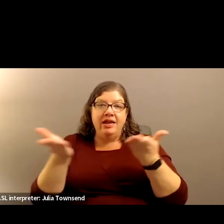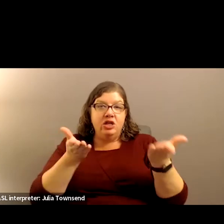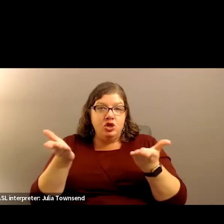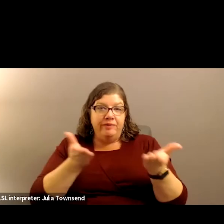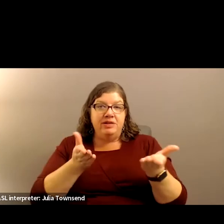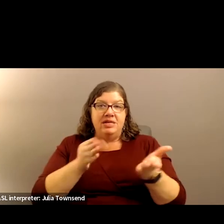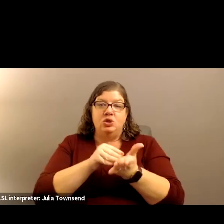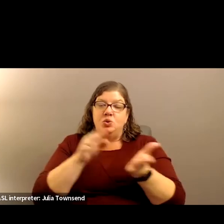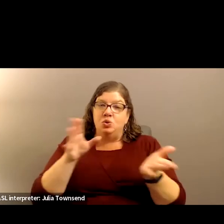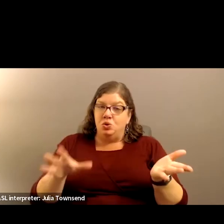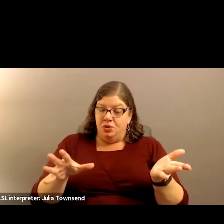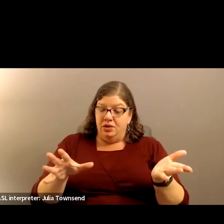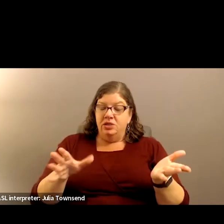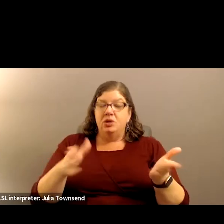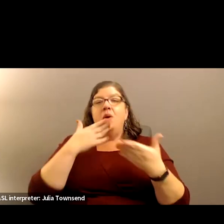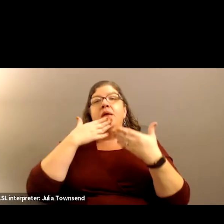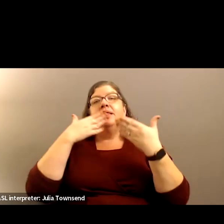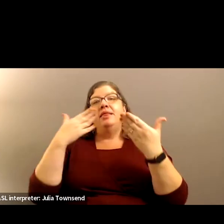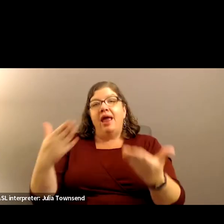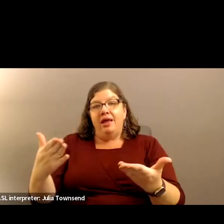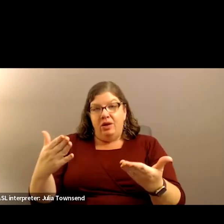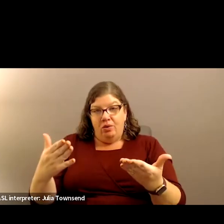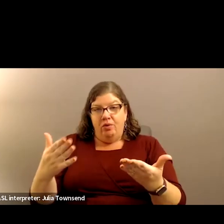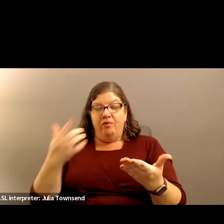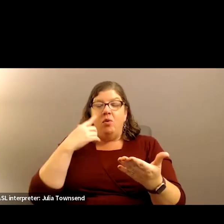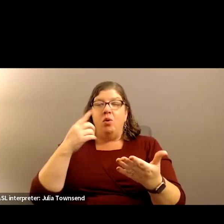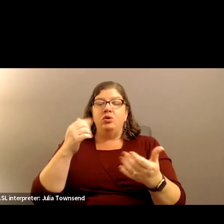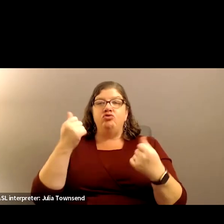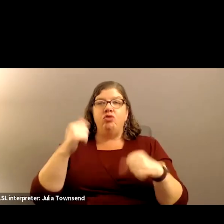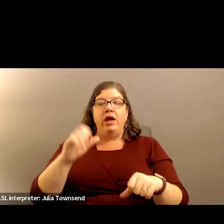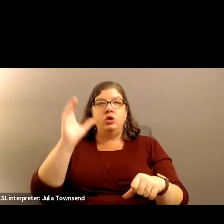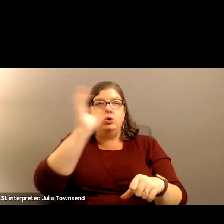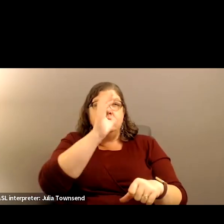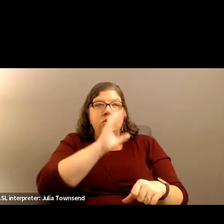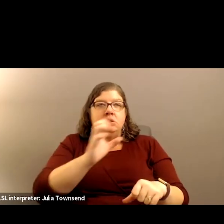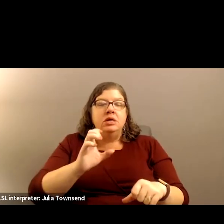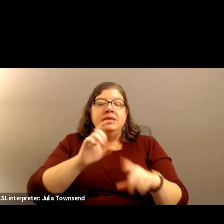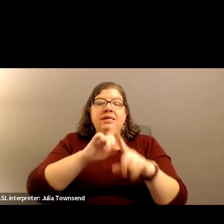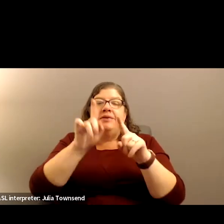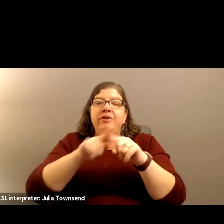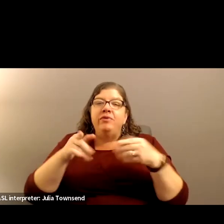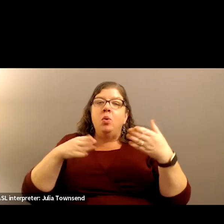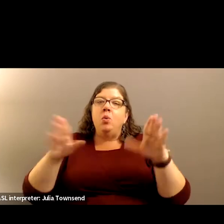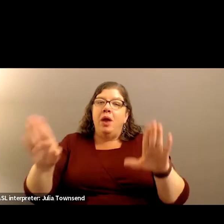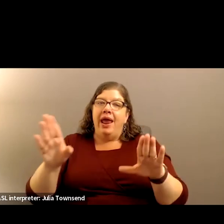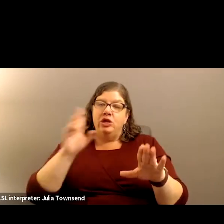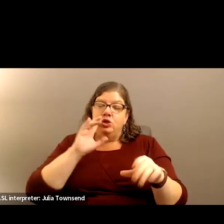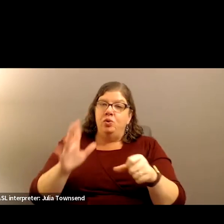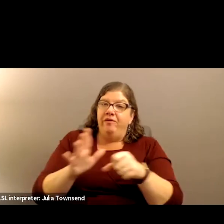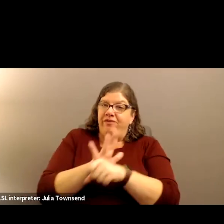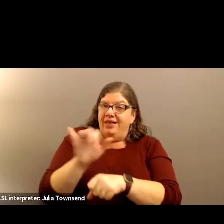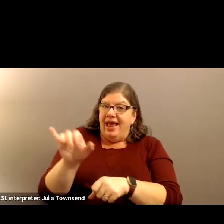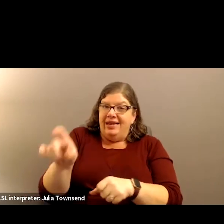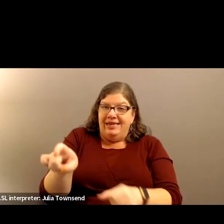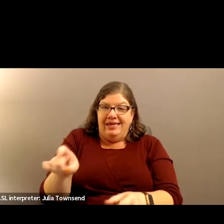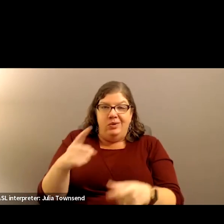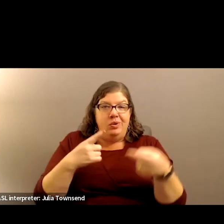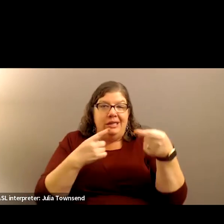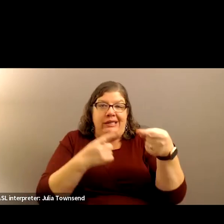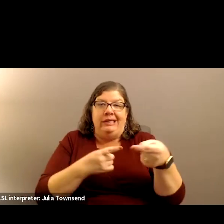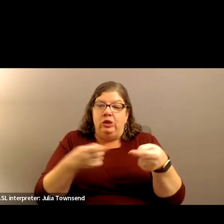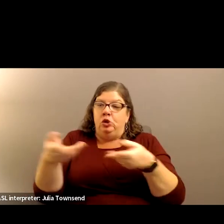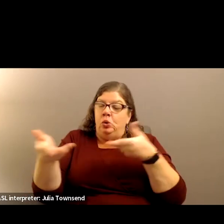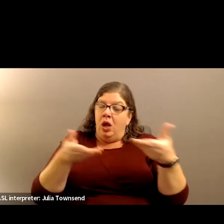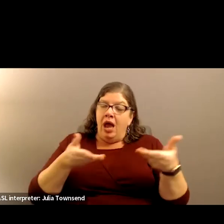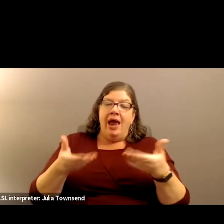to students. And so I thank you for looking at different ways to fill this need, being that it's so difficult to